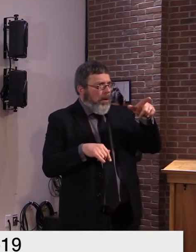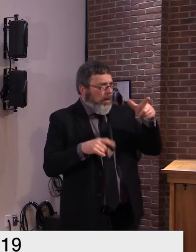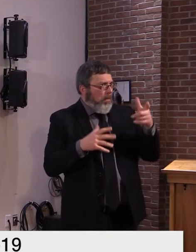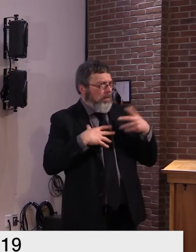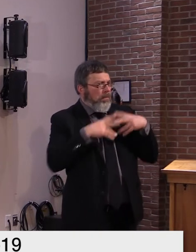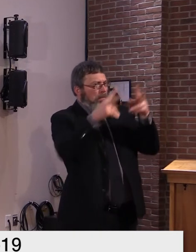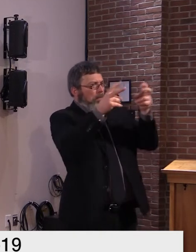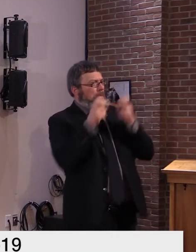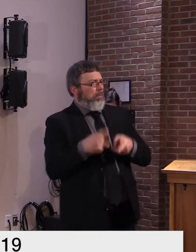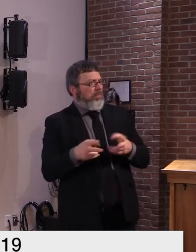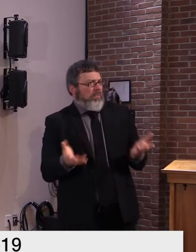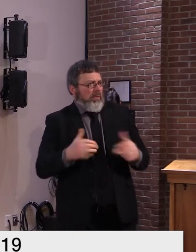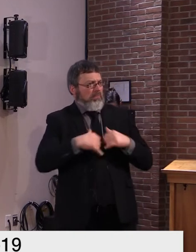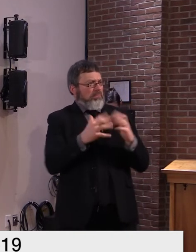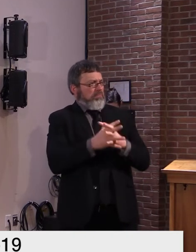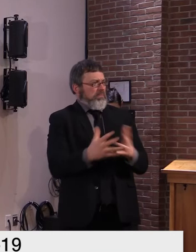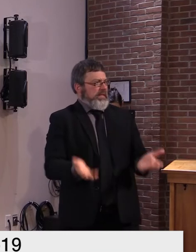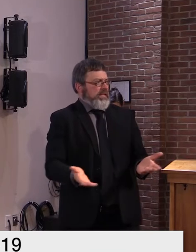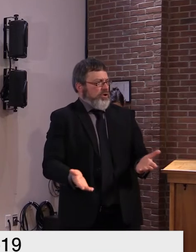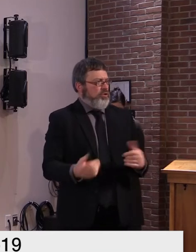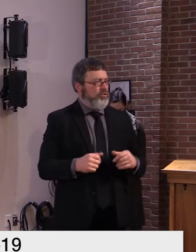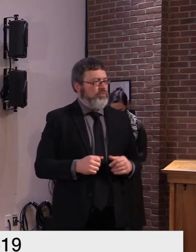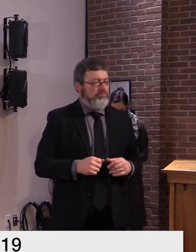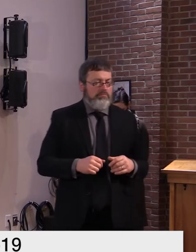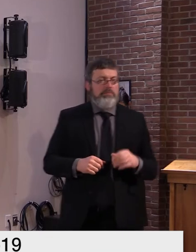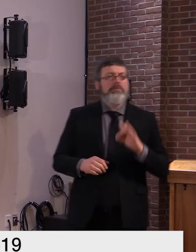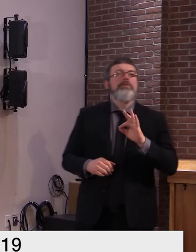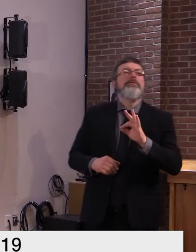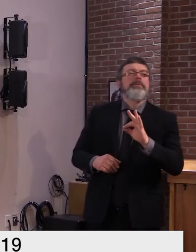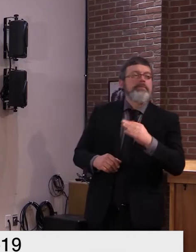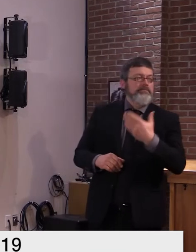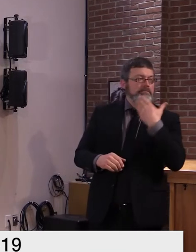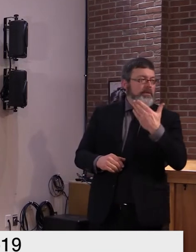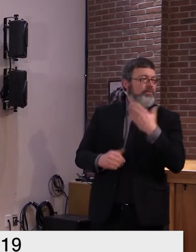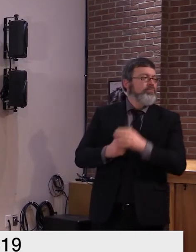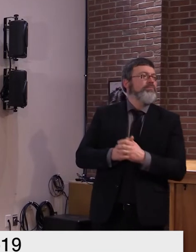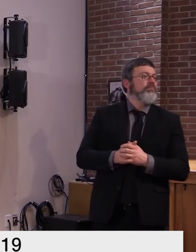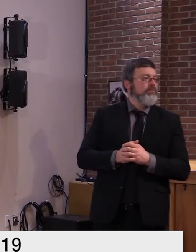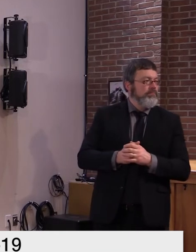austin the burlington free press